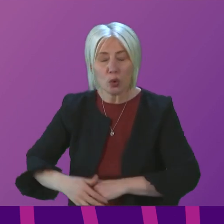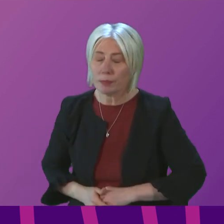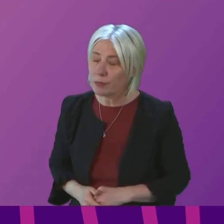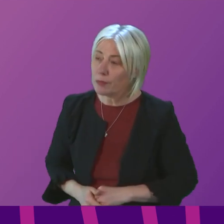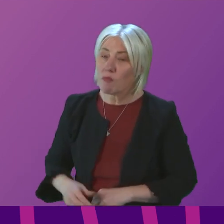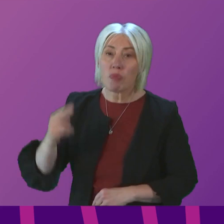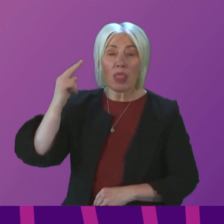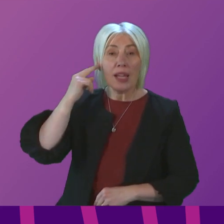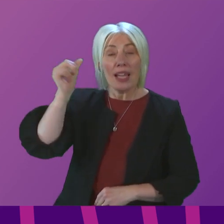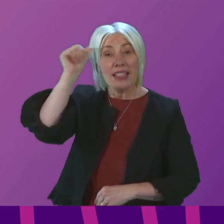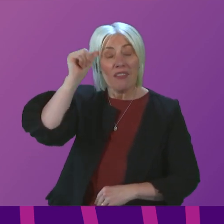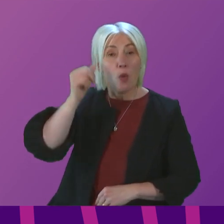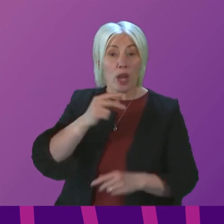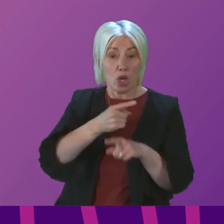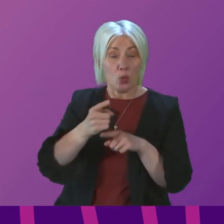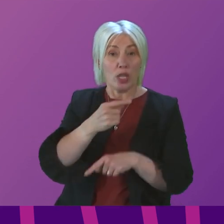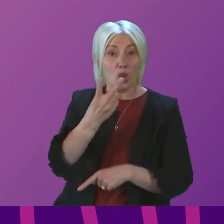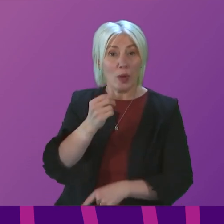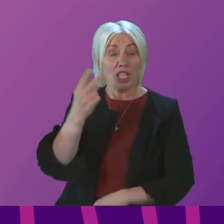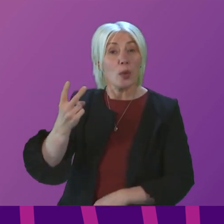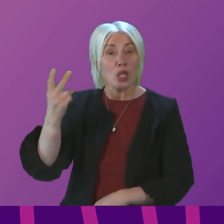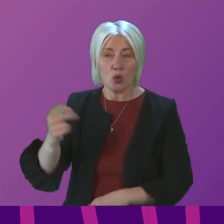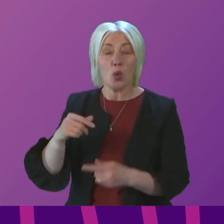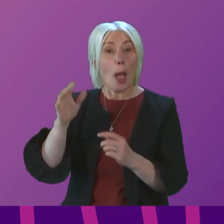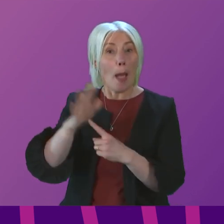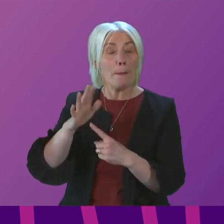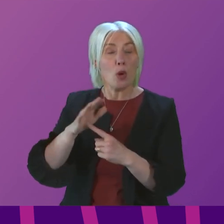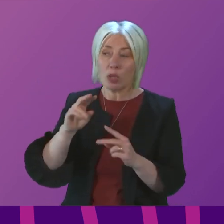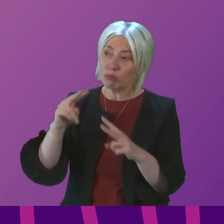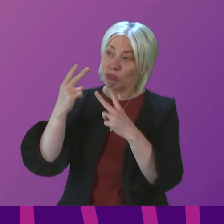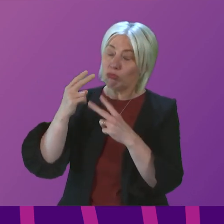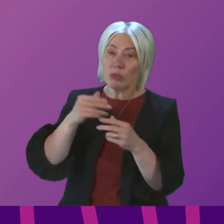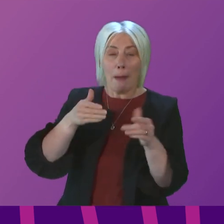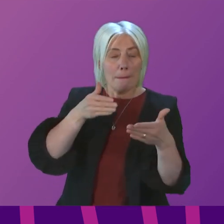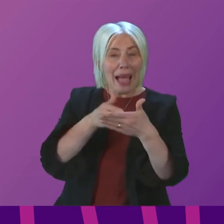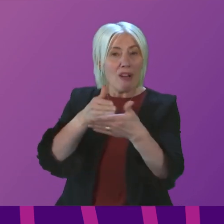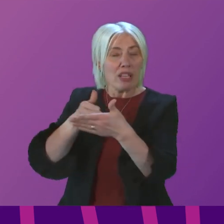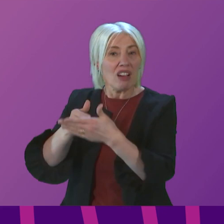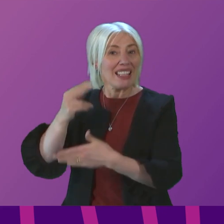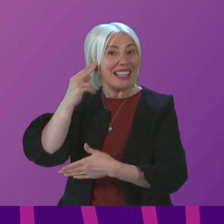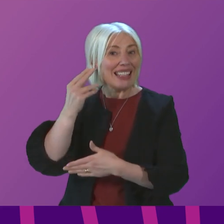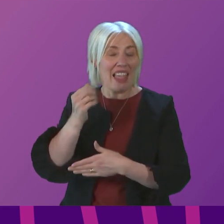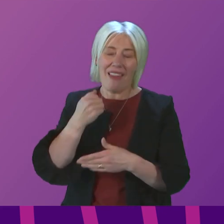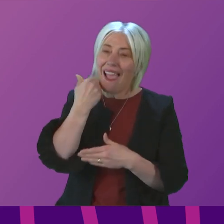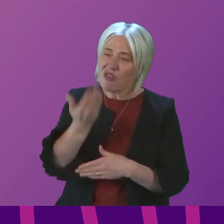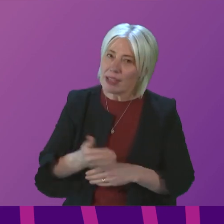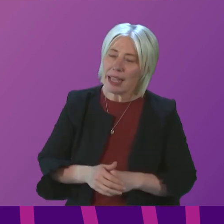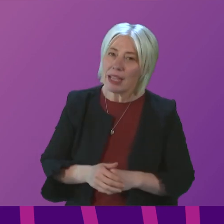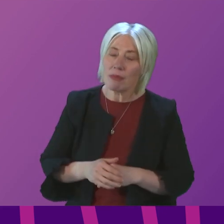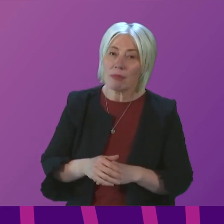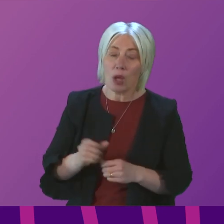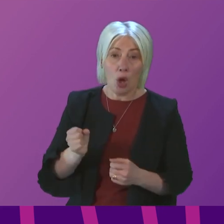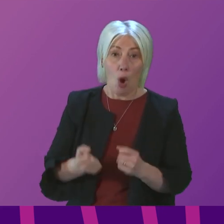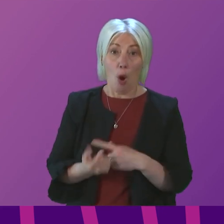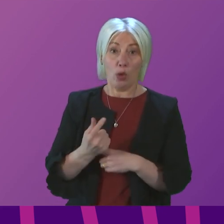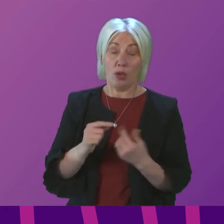Awareness Week 2022 is an important time to reflect on the barriers that deaf people face every day. It is an opportunity to highlight